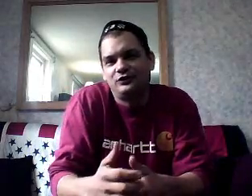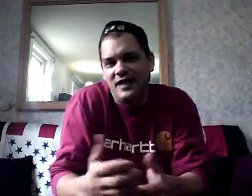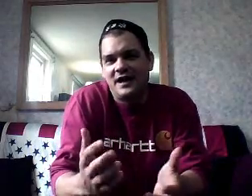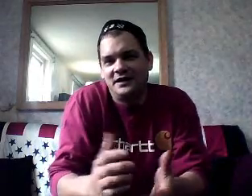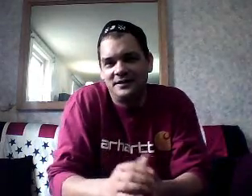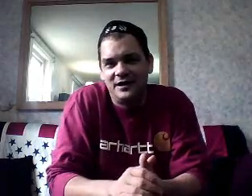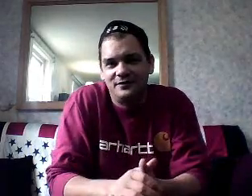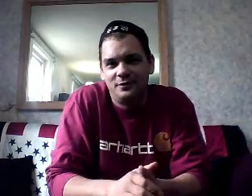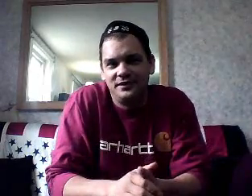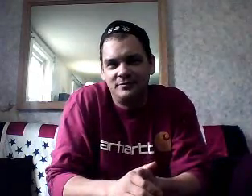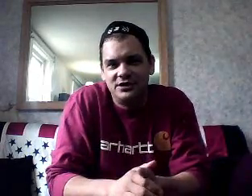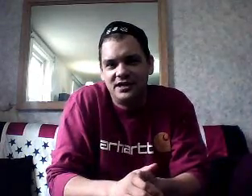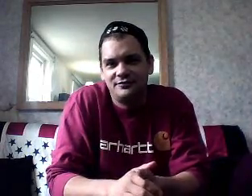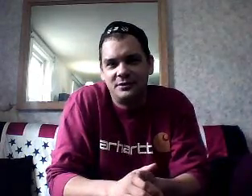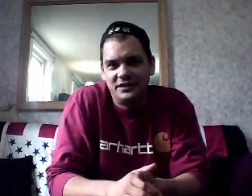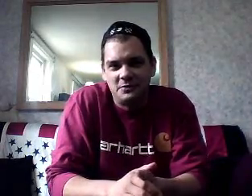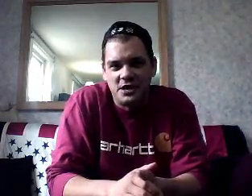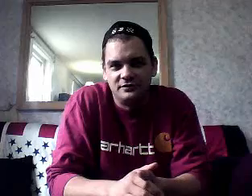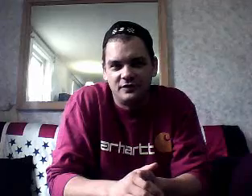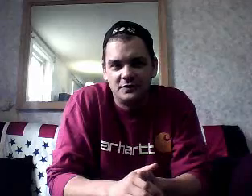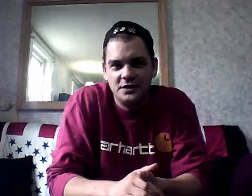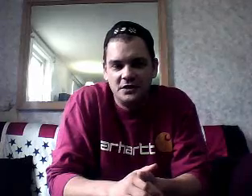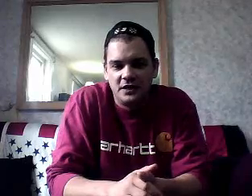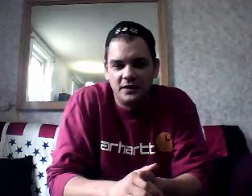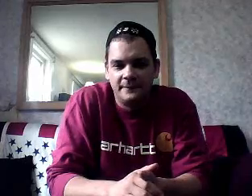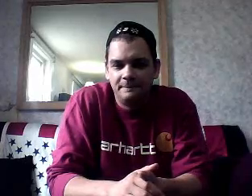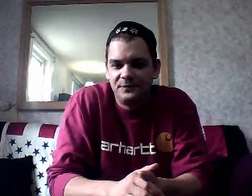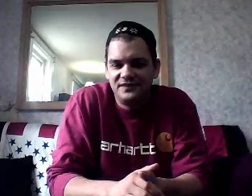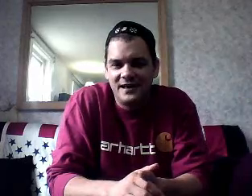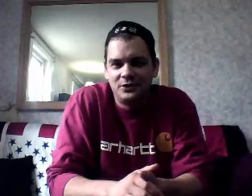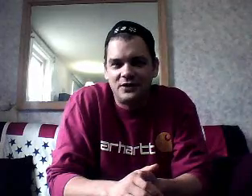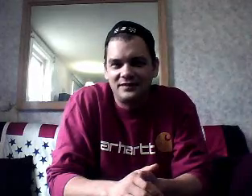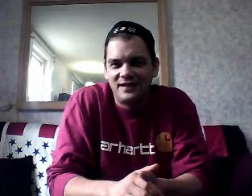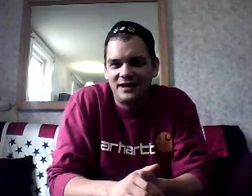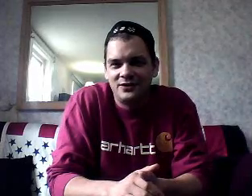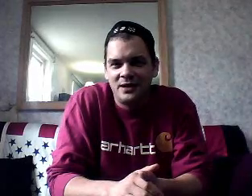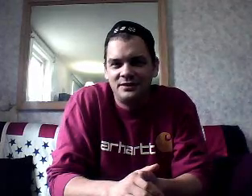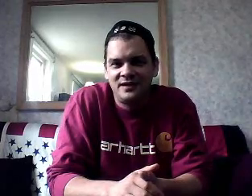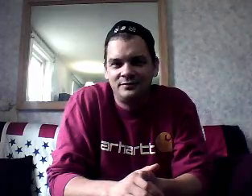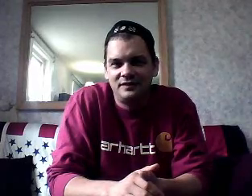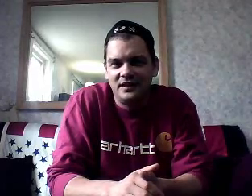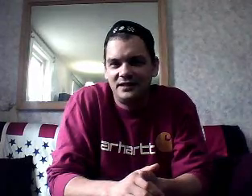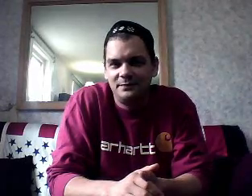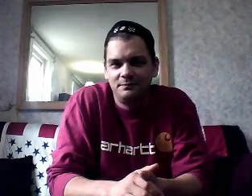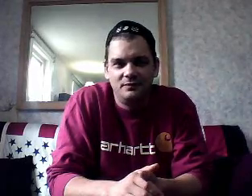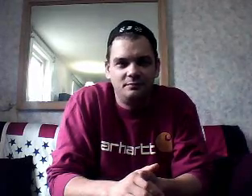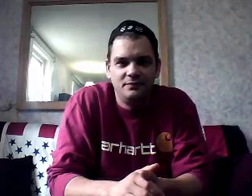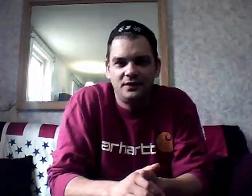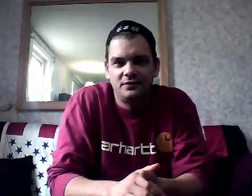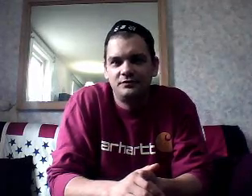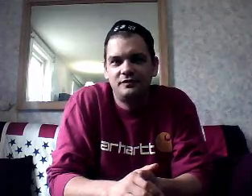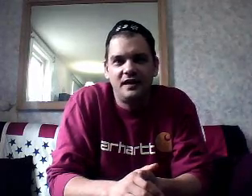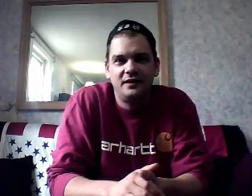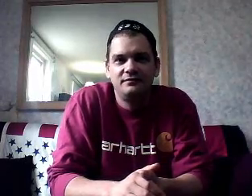who's lying about what limited government they want. So, the Democrats, I don't know how many times they, like, keep, you know, saying